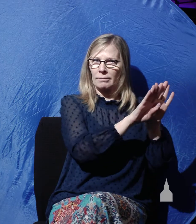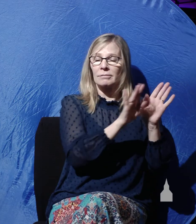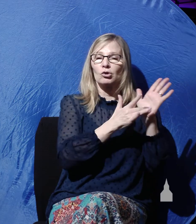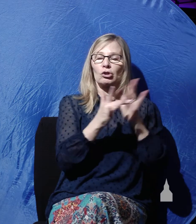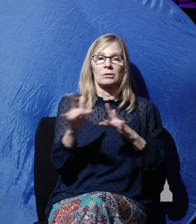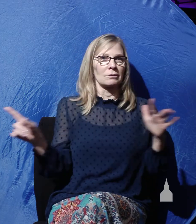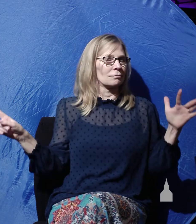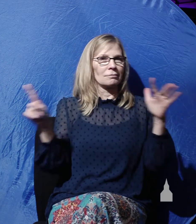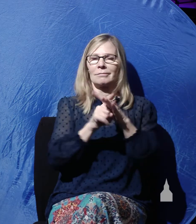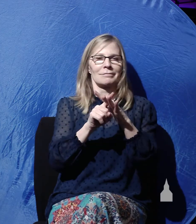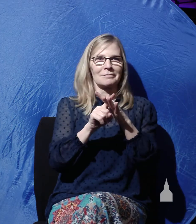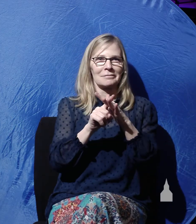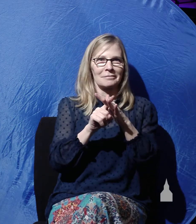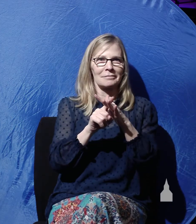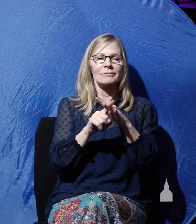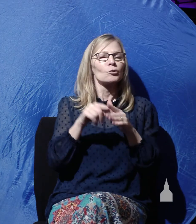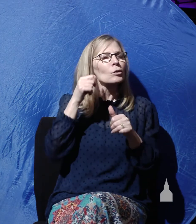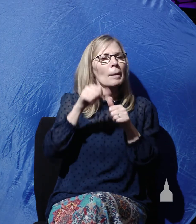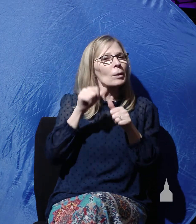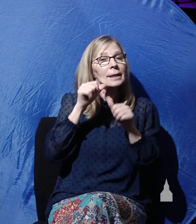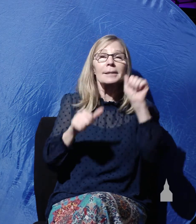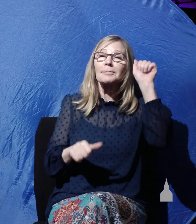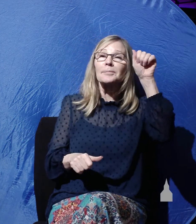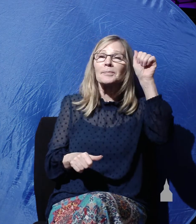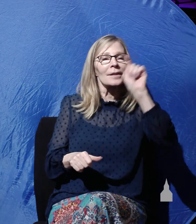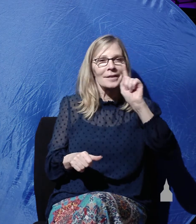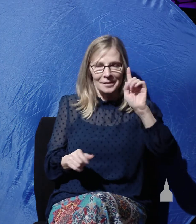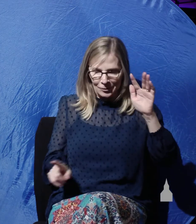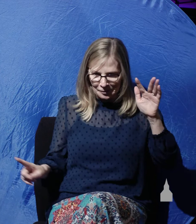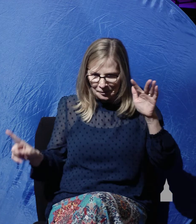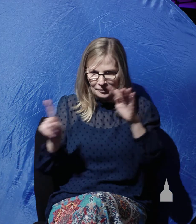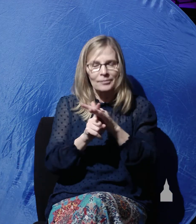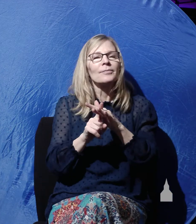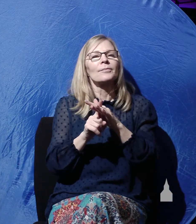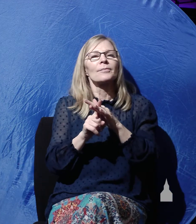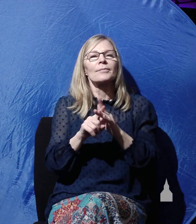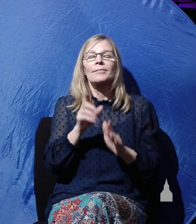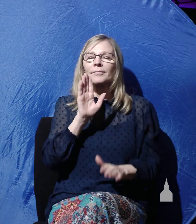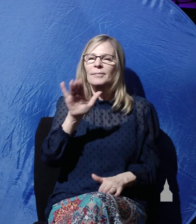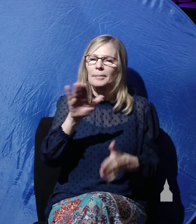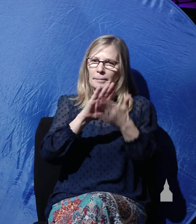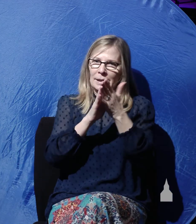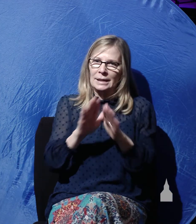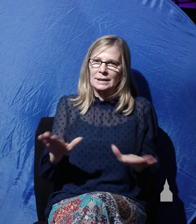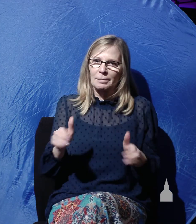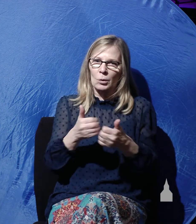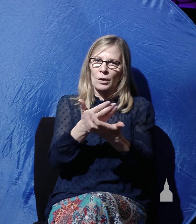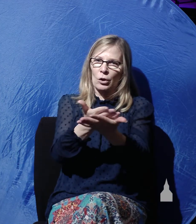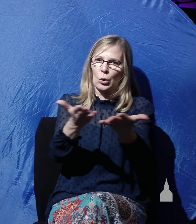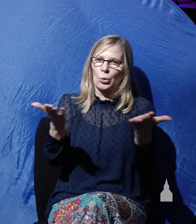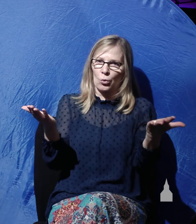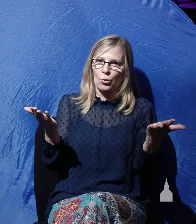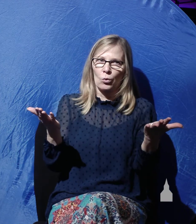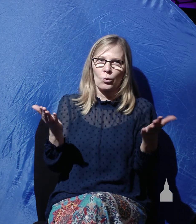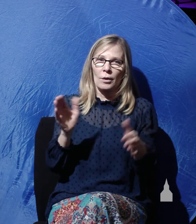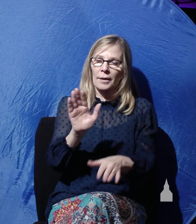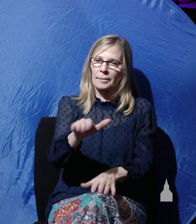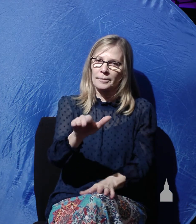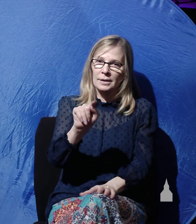stood in their midst. Remember, he doesn't knock on the doors now, he just walks through, and he said, peace be with you. Then he said to Thomas, reach here